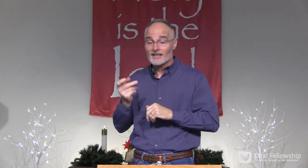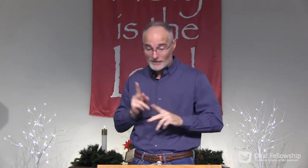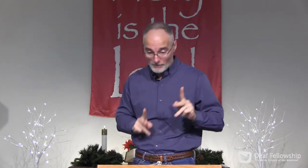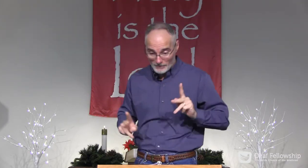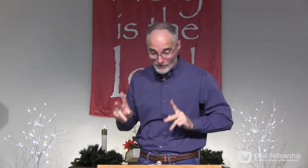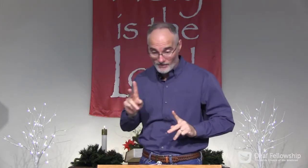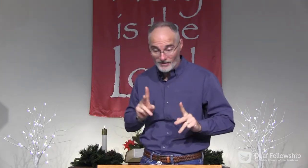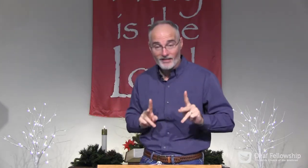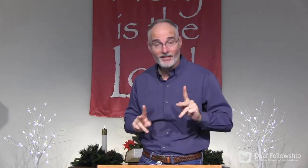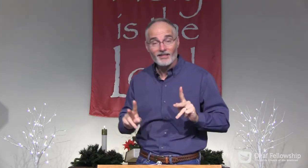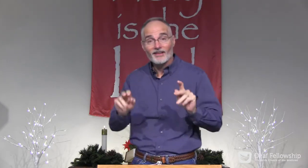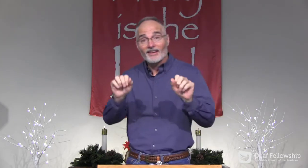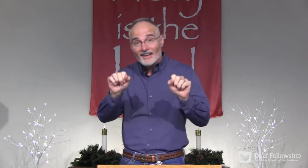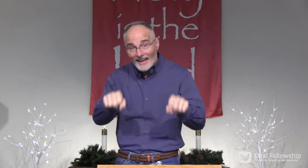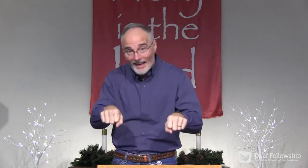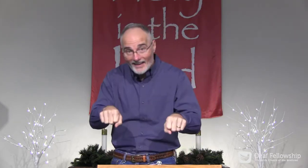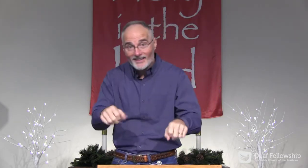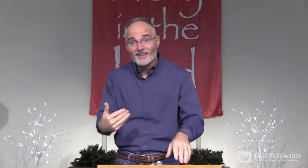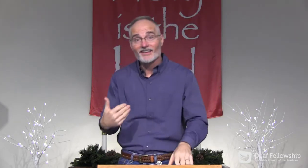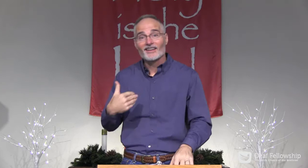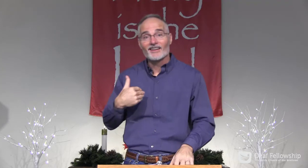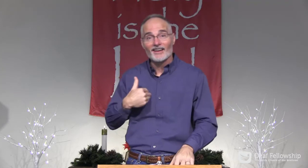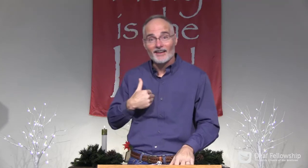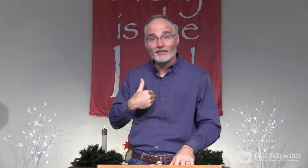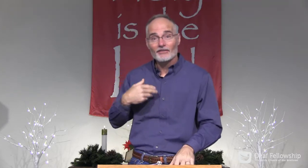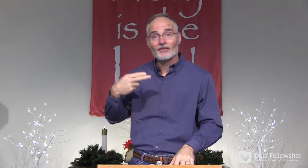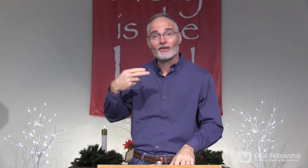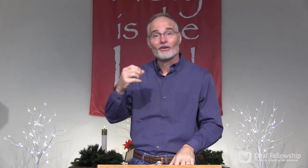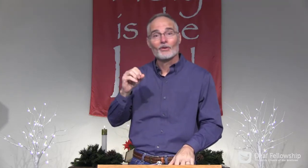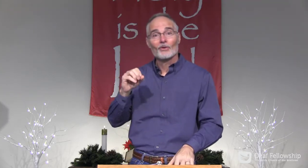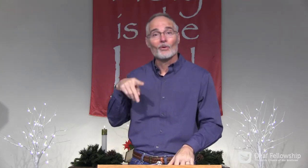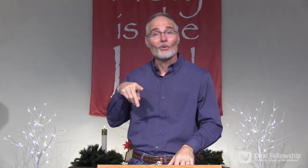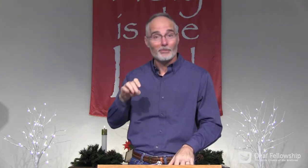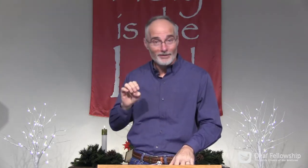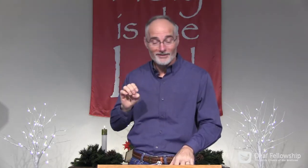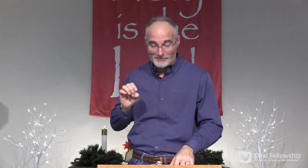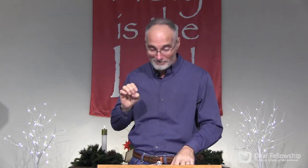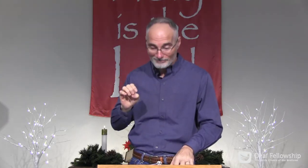just give up, God's people can have hope.